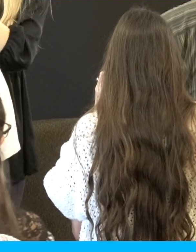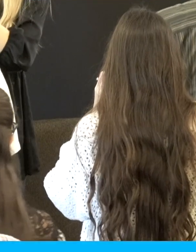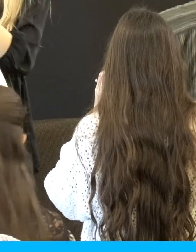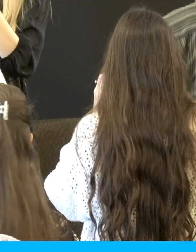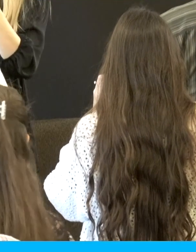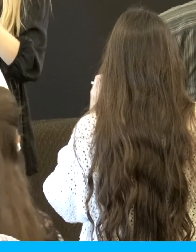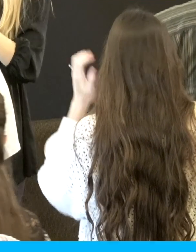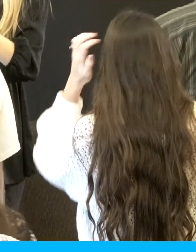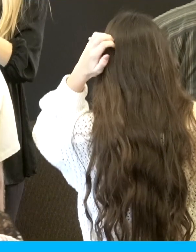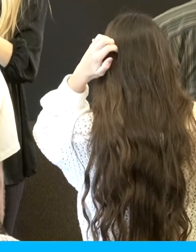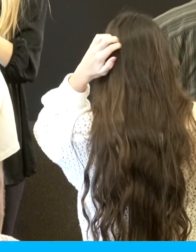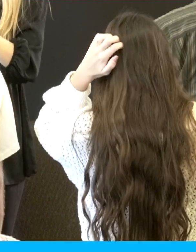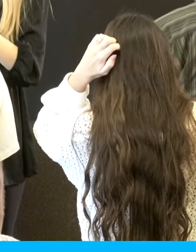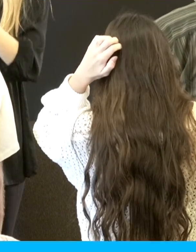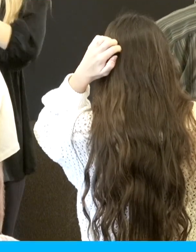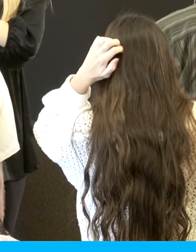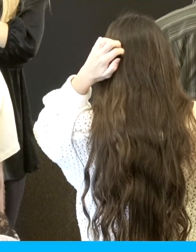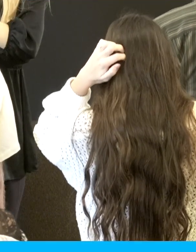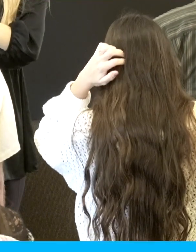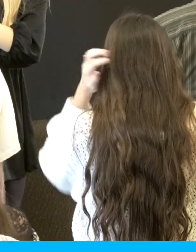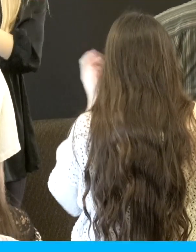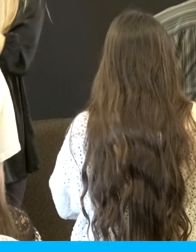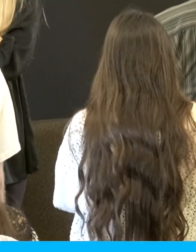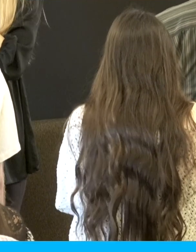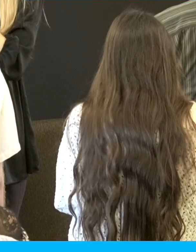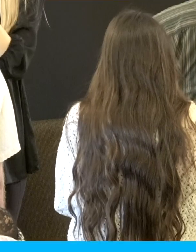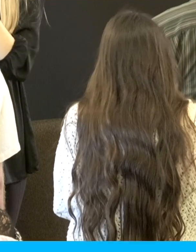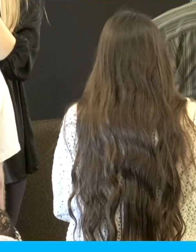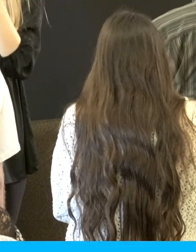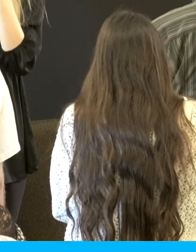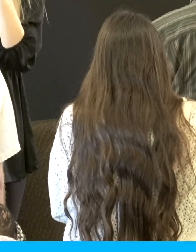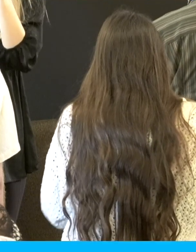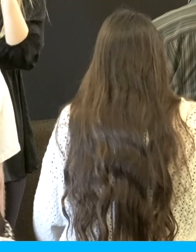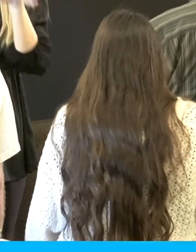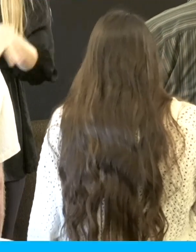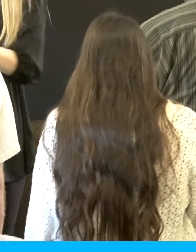home suddenly in a moment the twinkling of an eye, the voice of the archangel, sound of the Lord, trumpet of God.